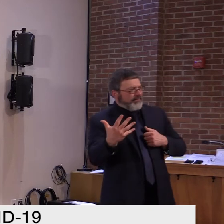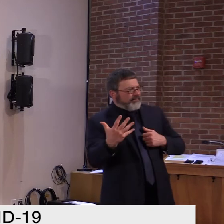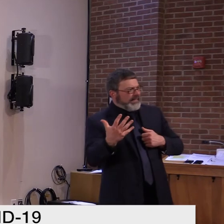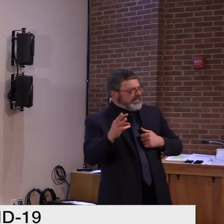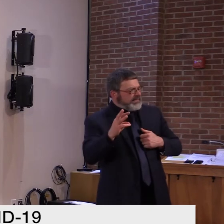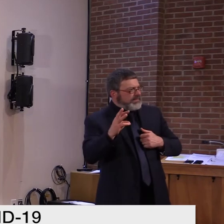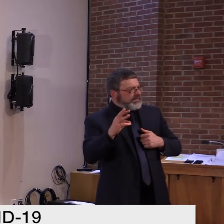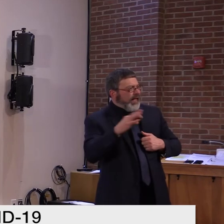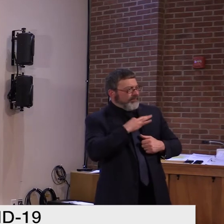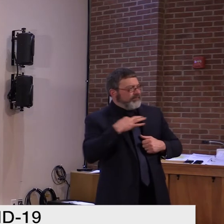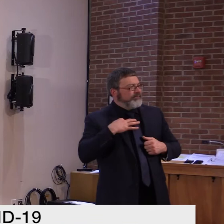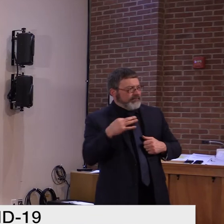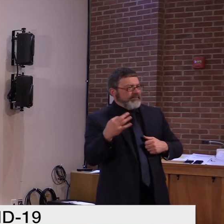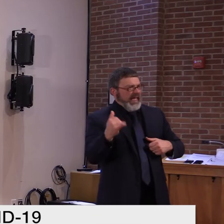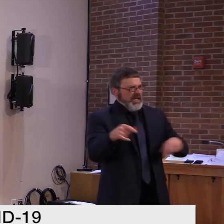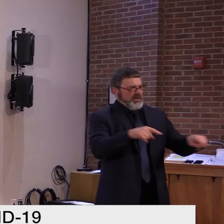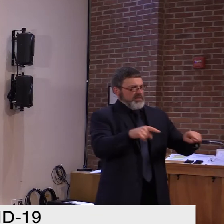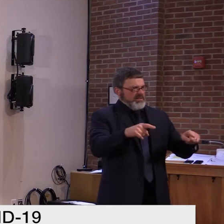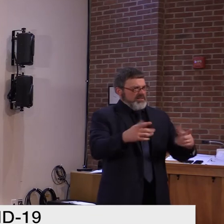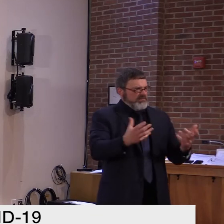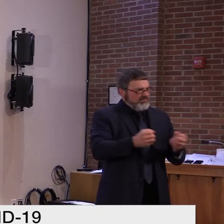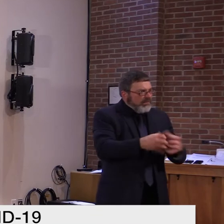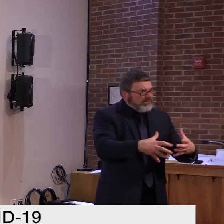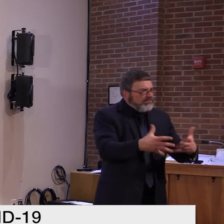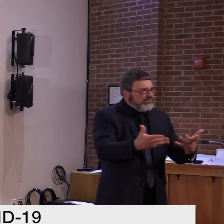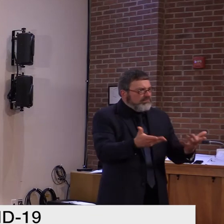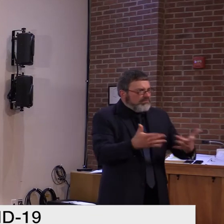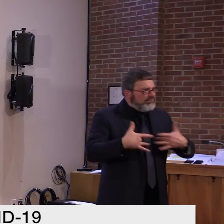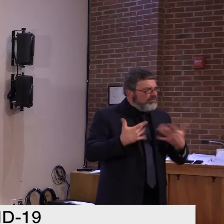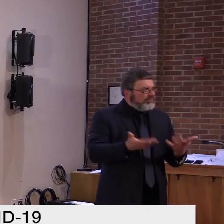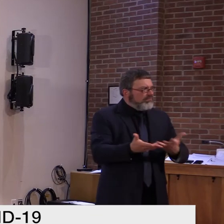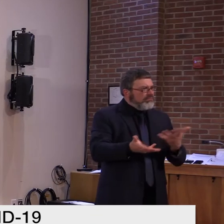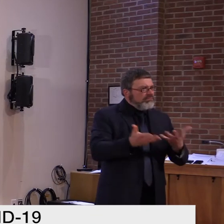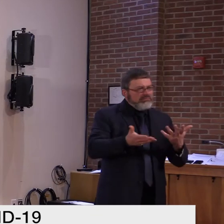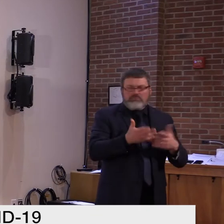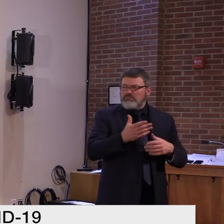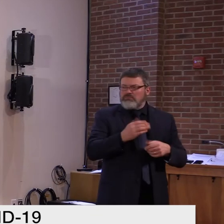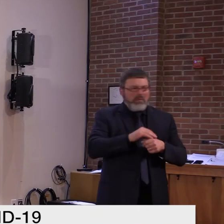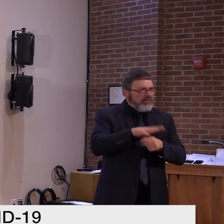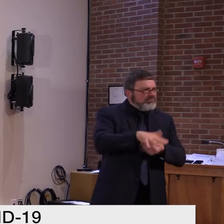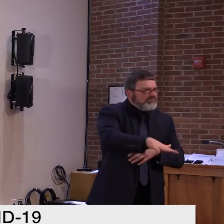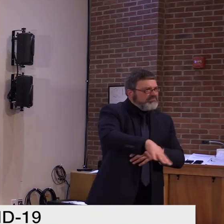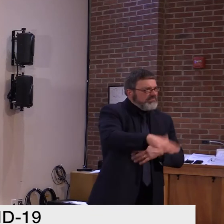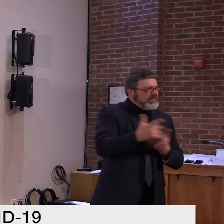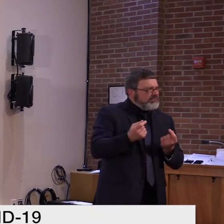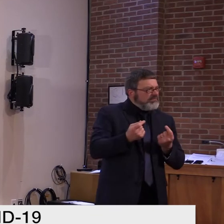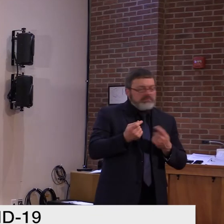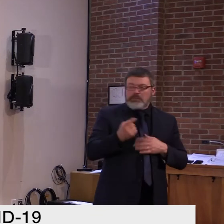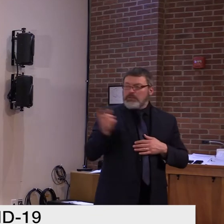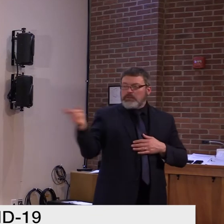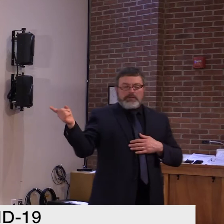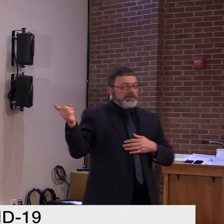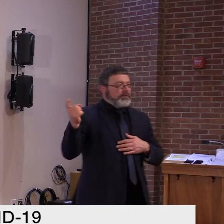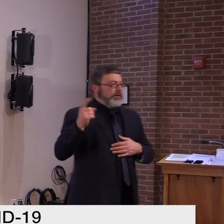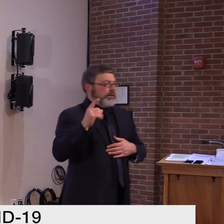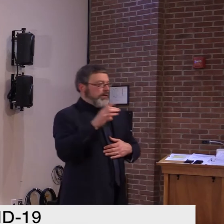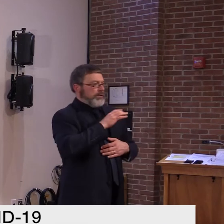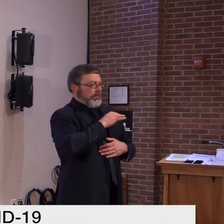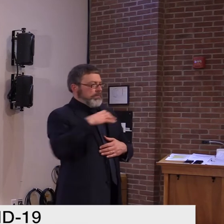This is just Eric, this is just as I left my office this morning. So we have 19